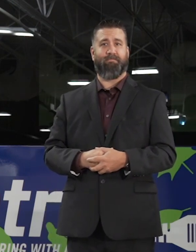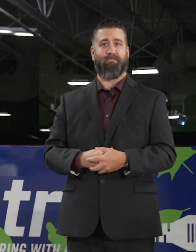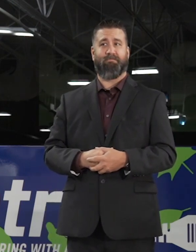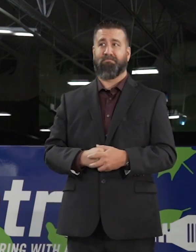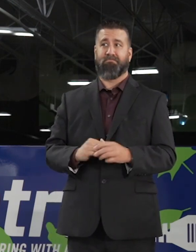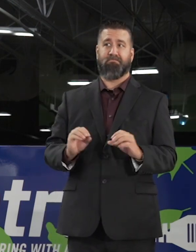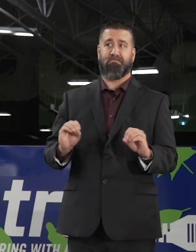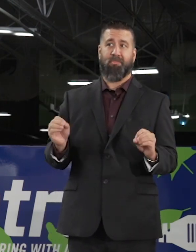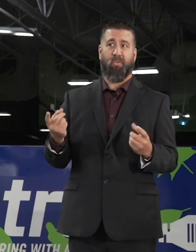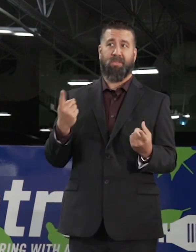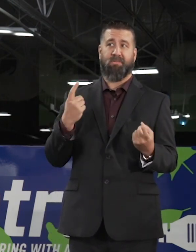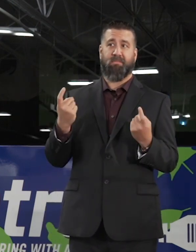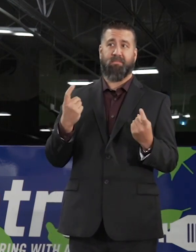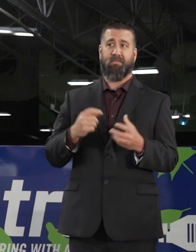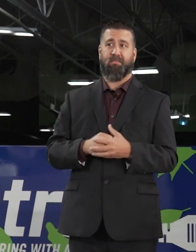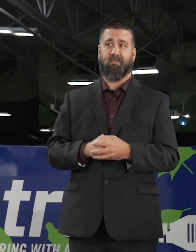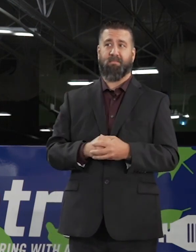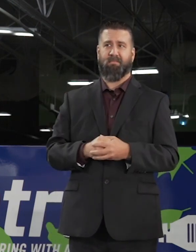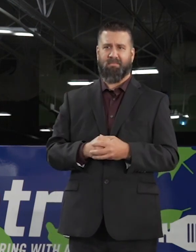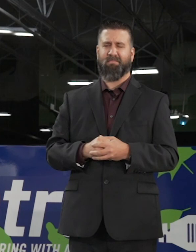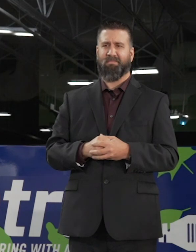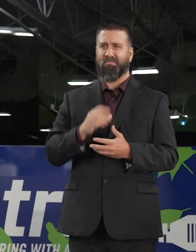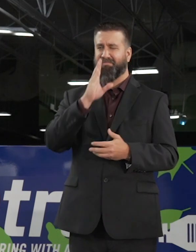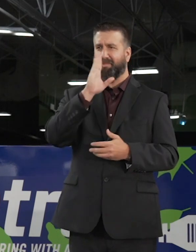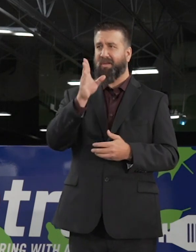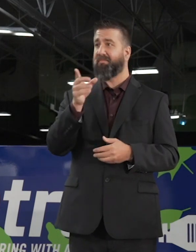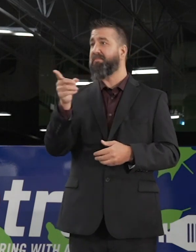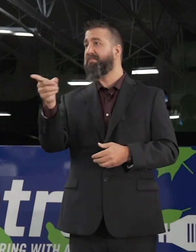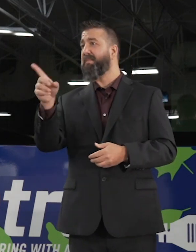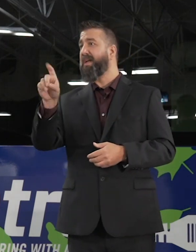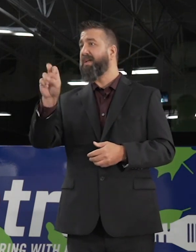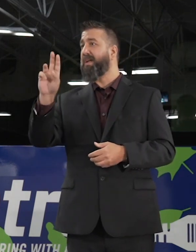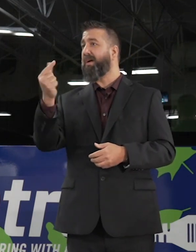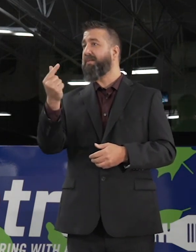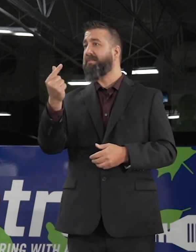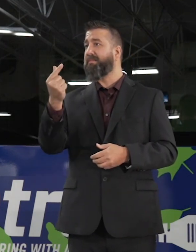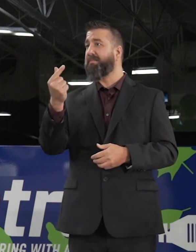Anyone? Well, that's straightforward. Doug, do you have anything?